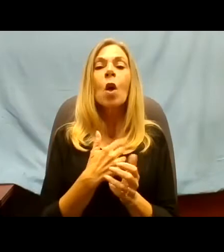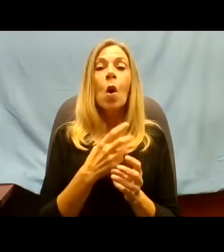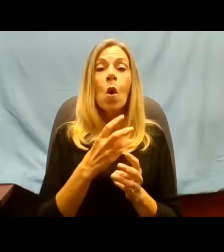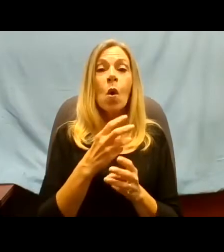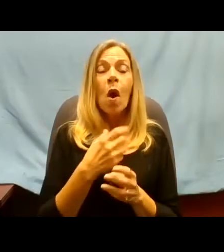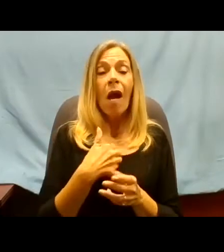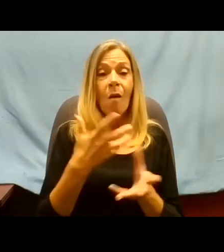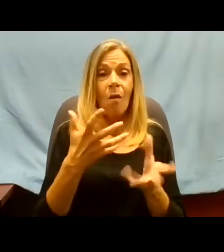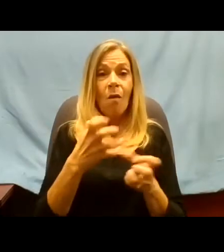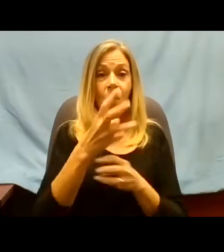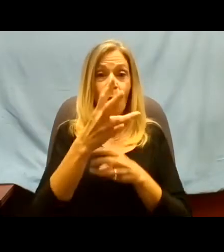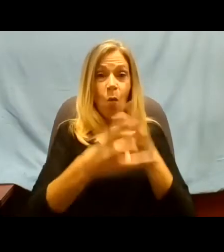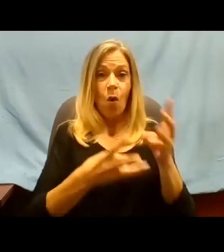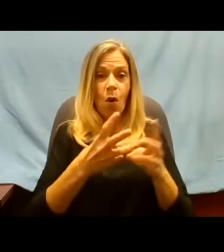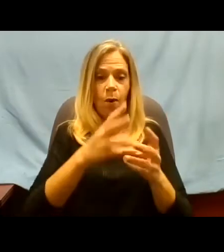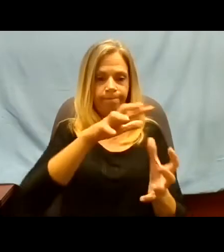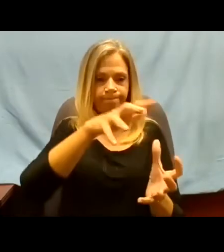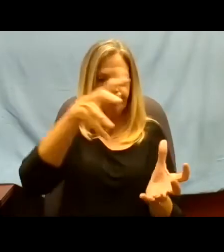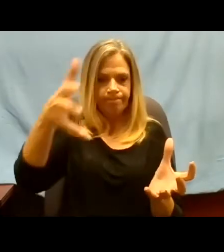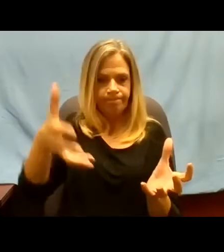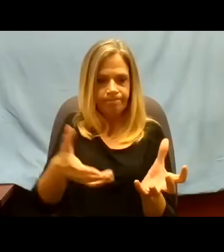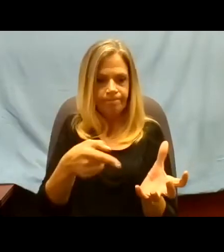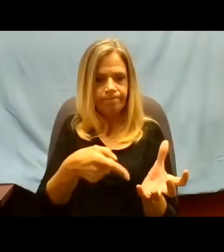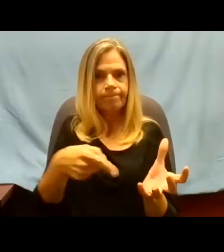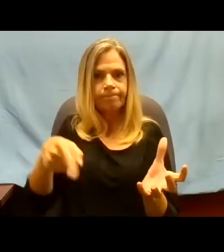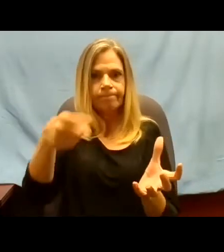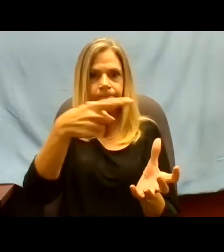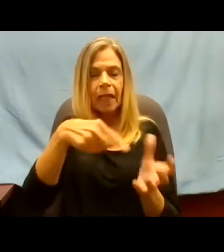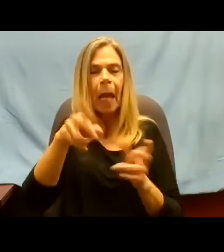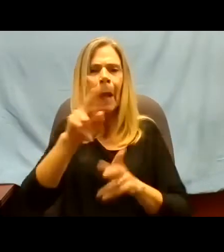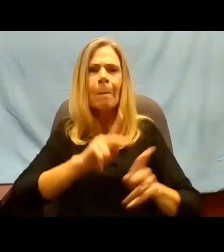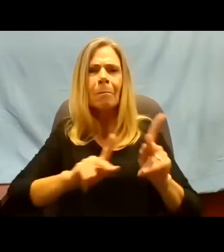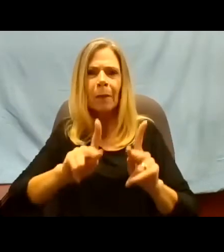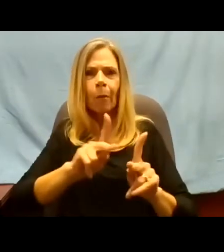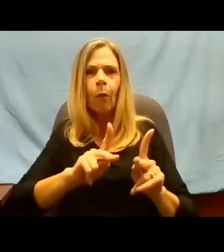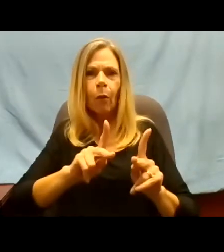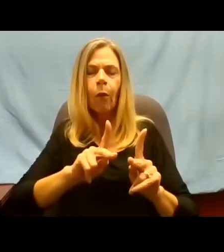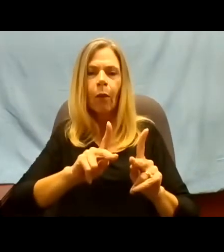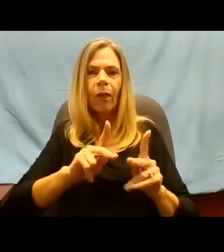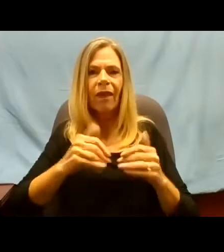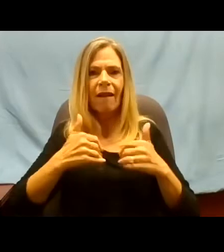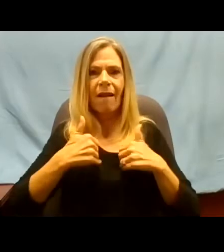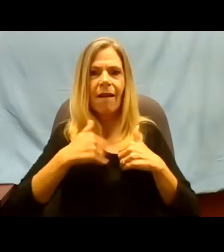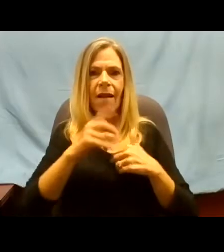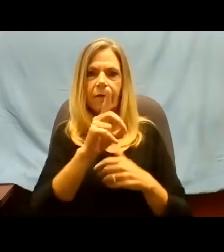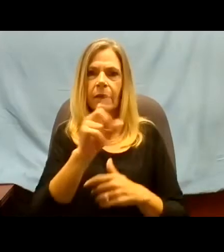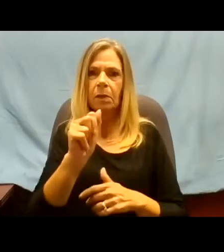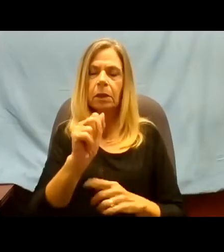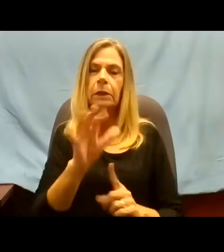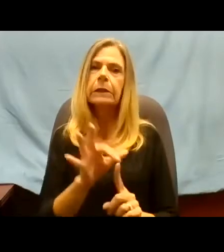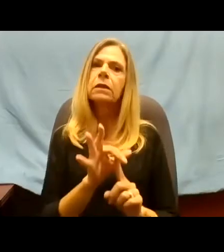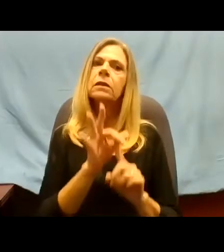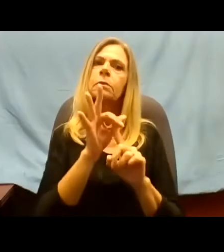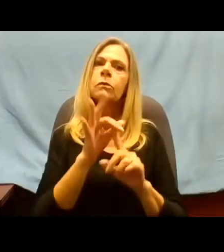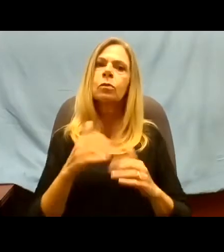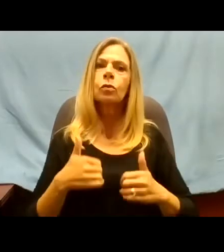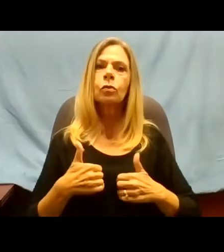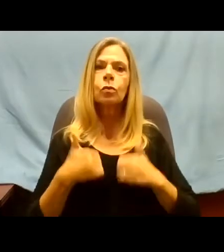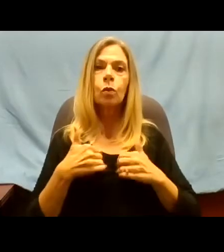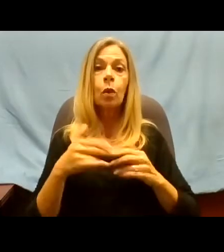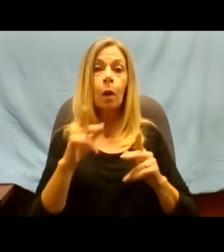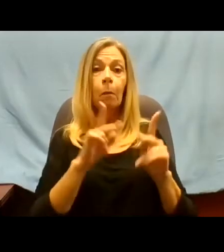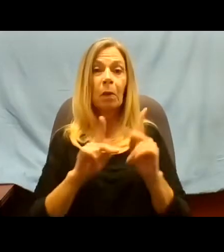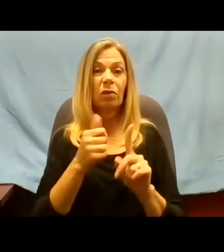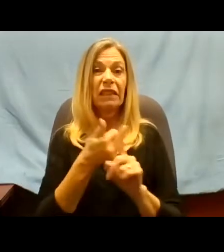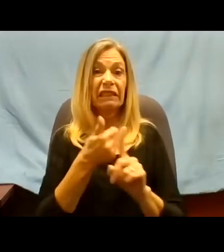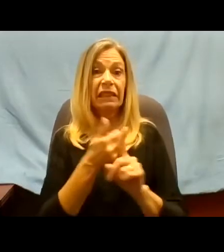people with disabilities, especially young people with disabilities, could